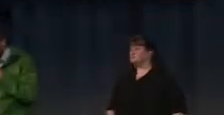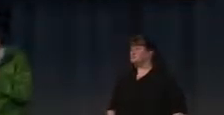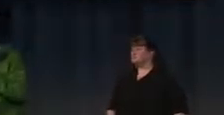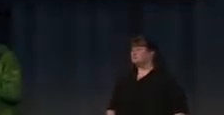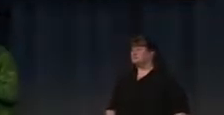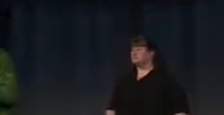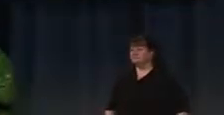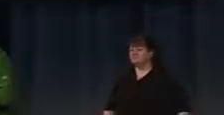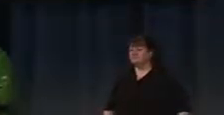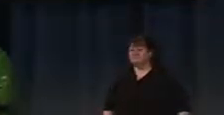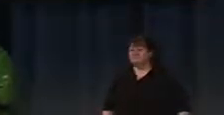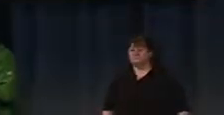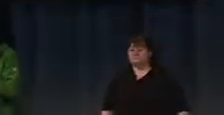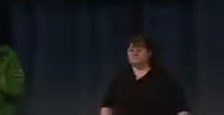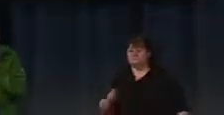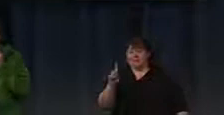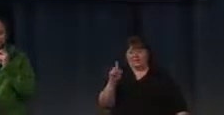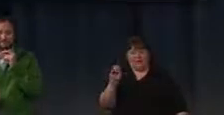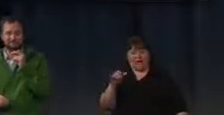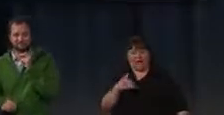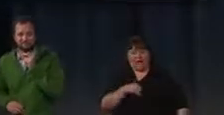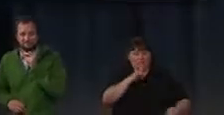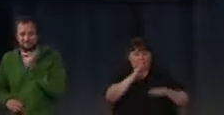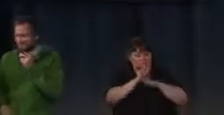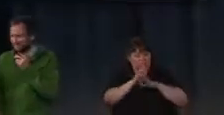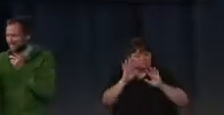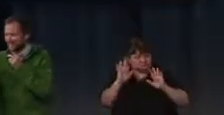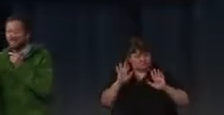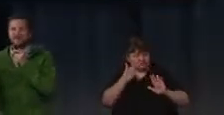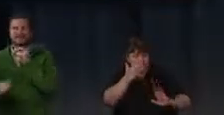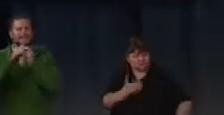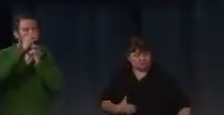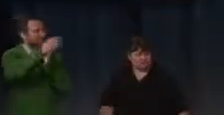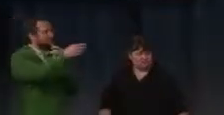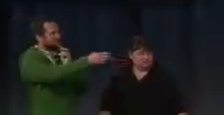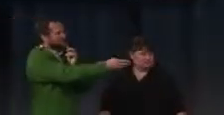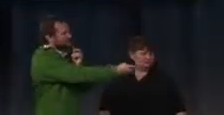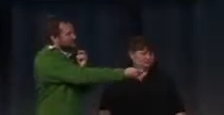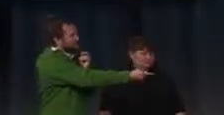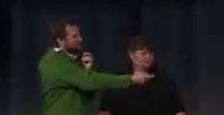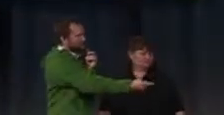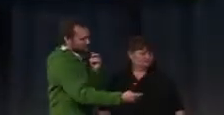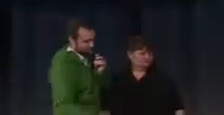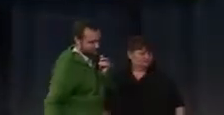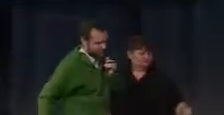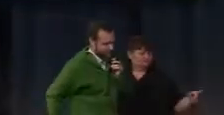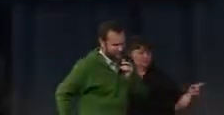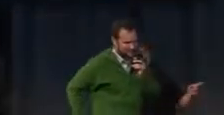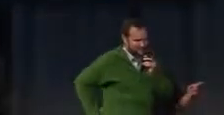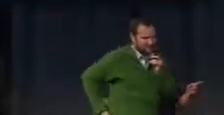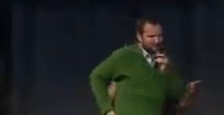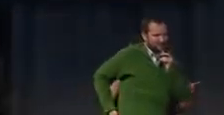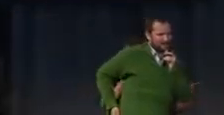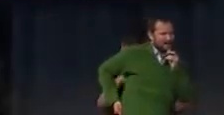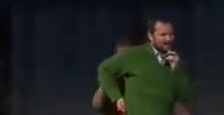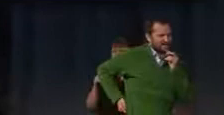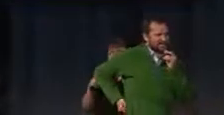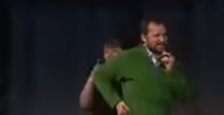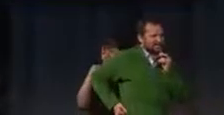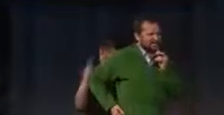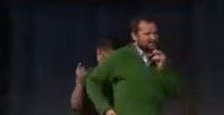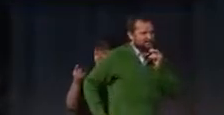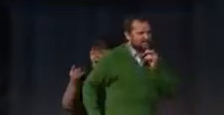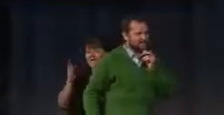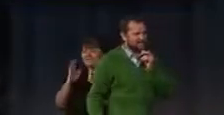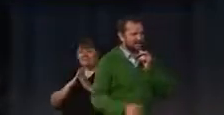Let's see. One second only. I promise it's fun. No, and it give also, and I think so Lila, because she also asked me about why